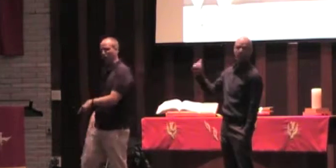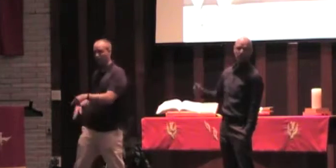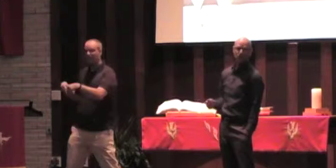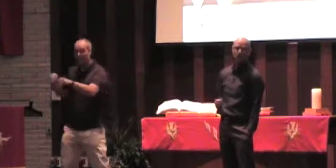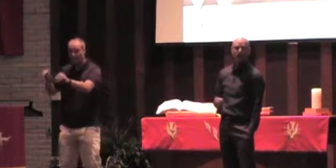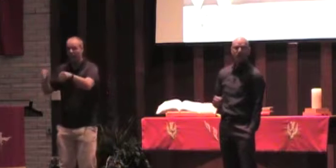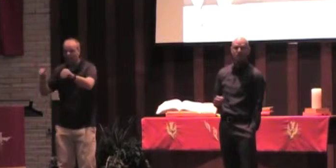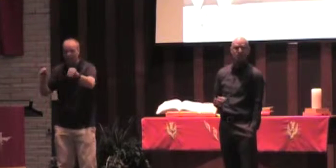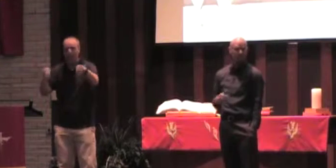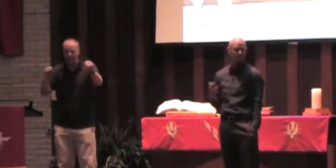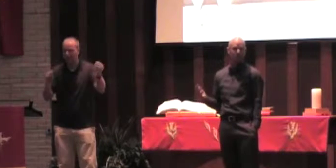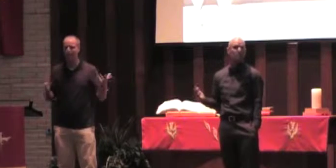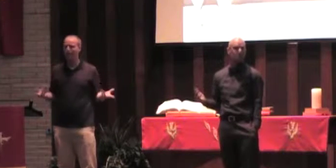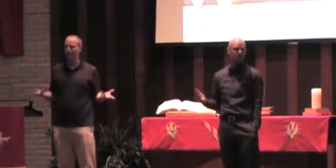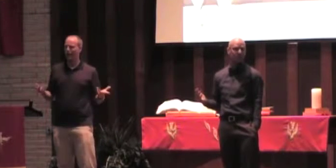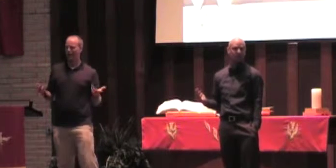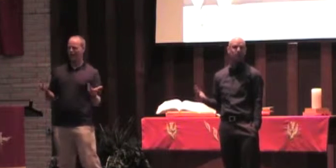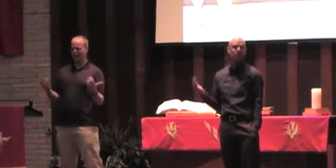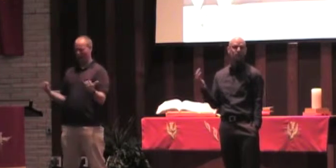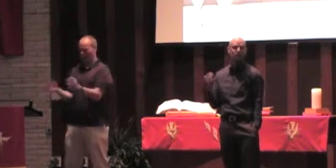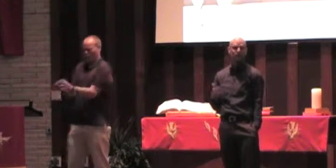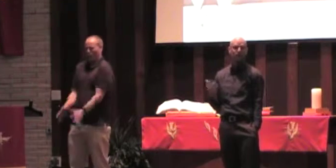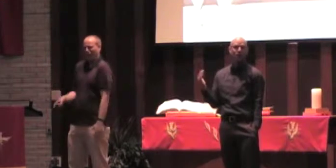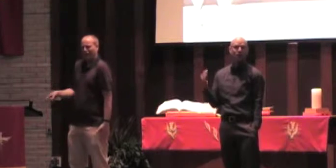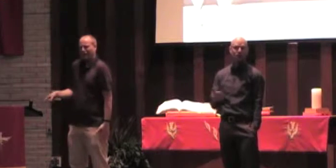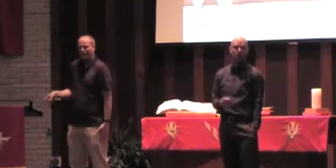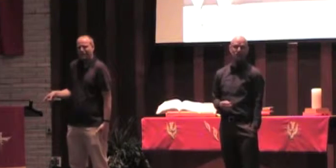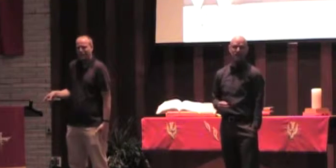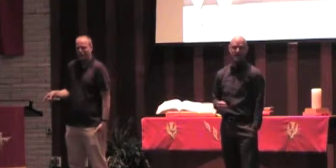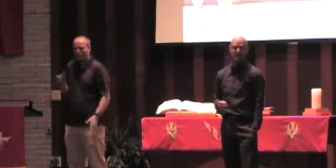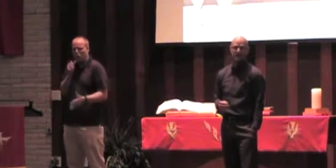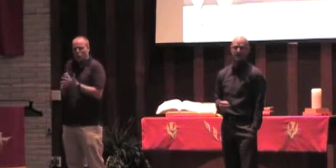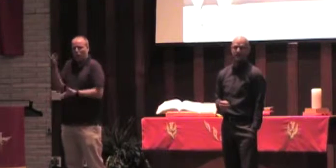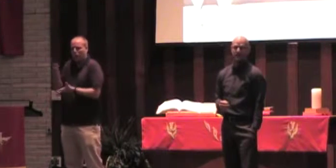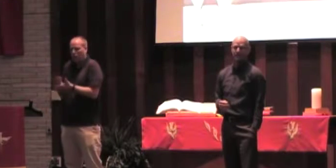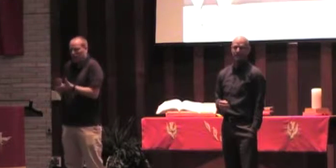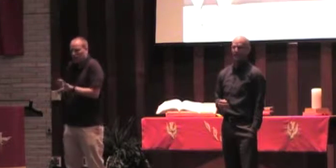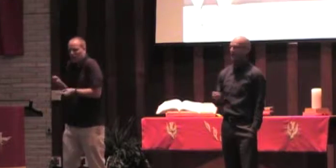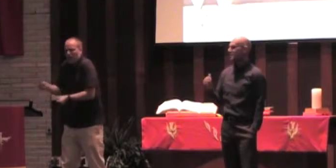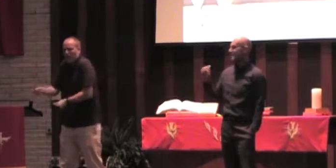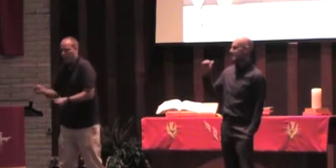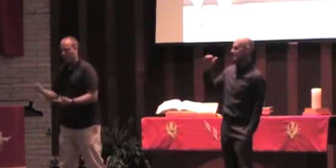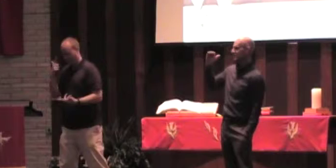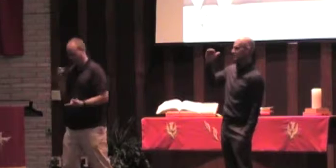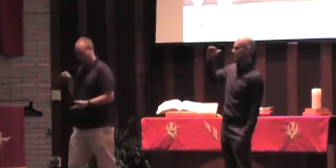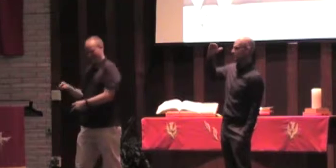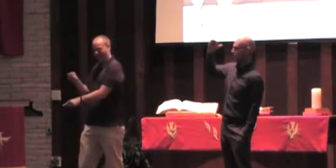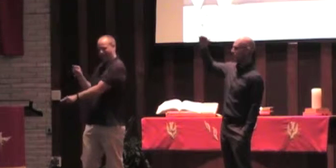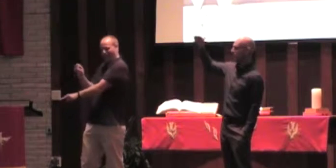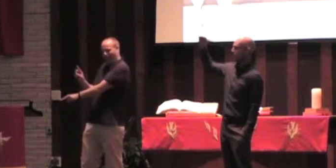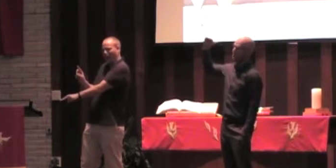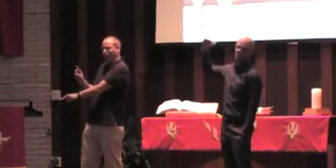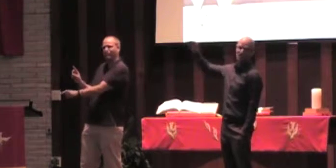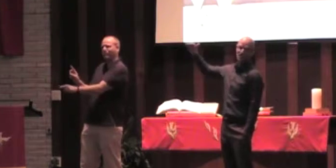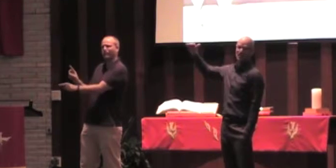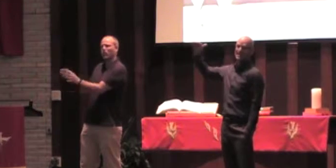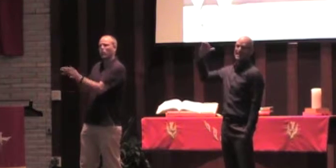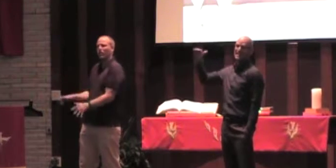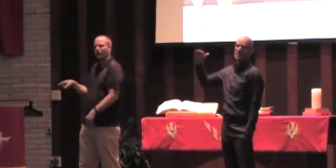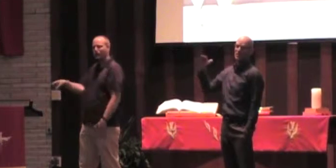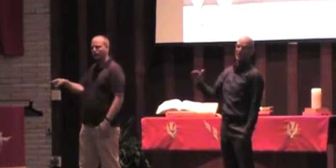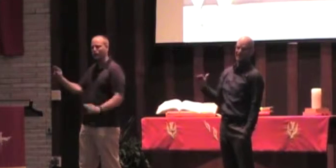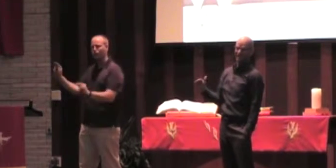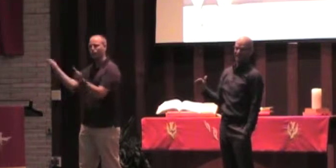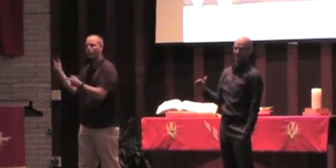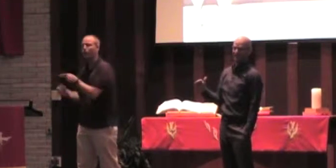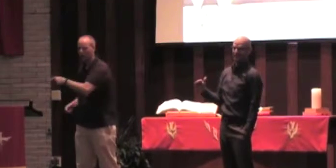and they're going to end up in your garage sale just two years from now, so don't waste your money. And they begin to see their profit margins